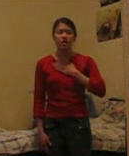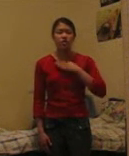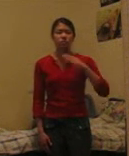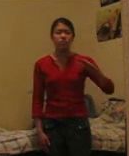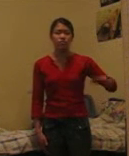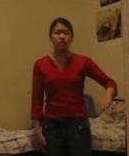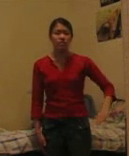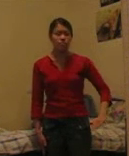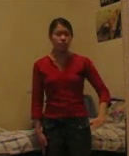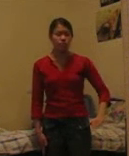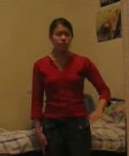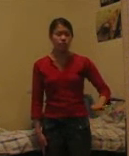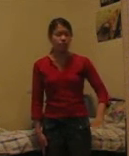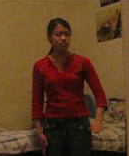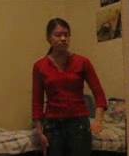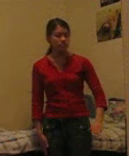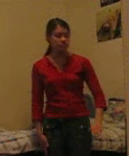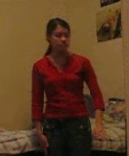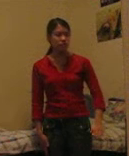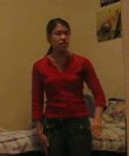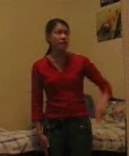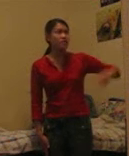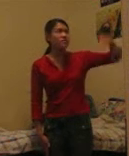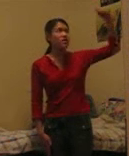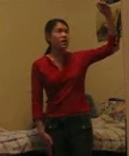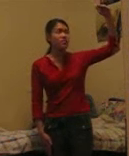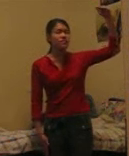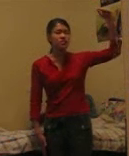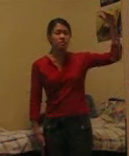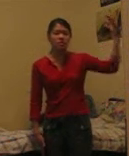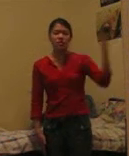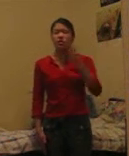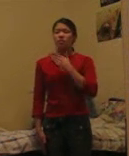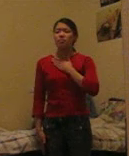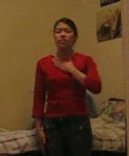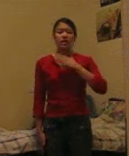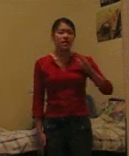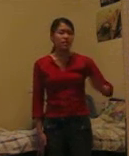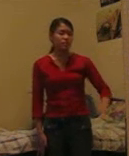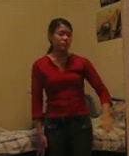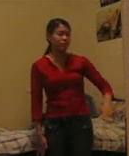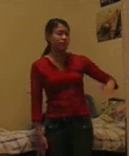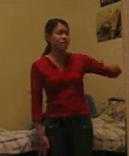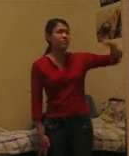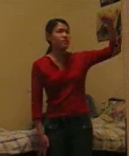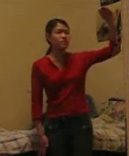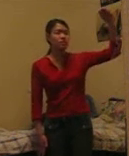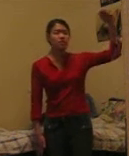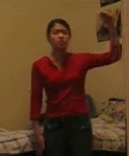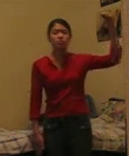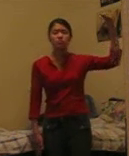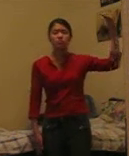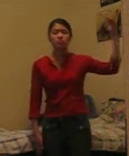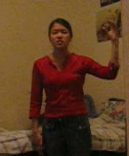Grown-up, so from small child, up. My grown-up Christmas.